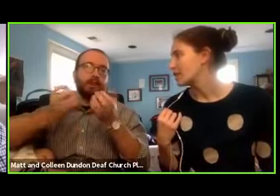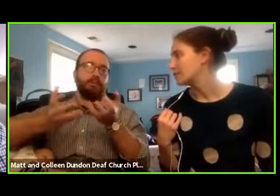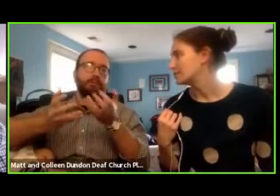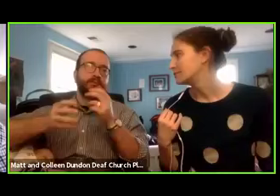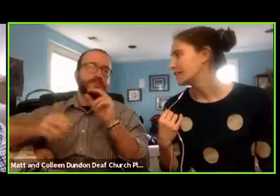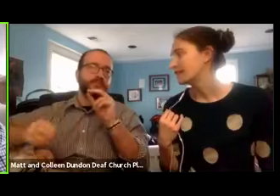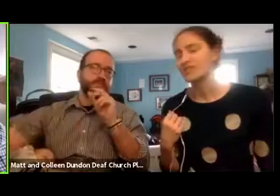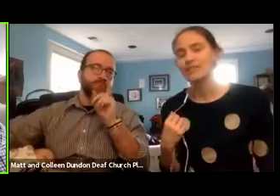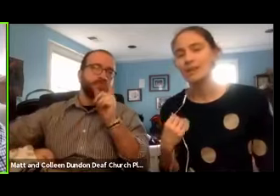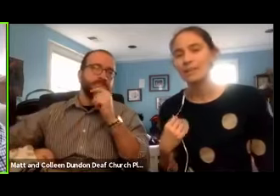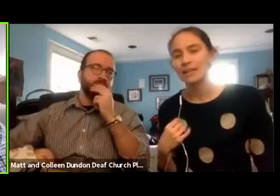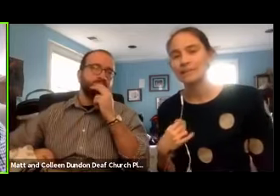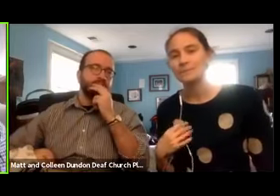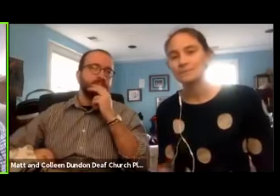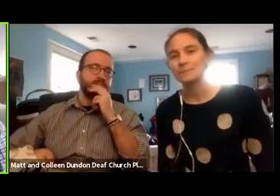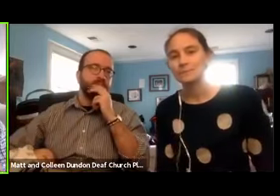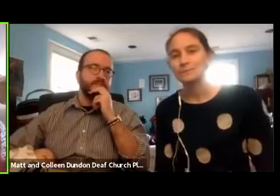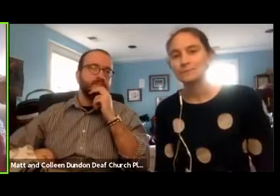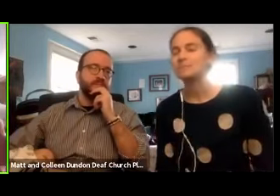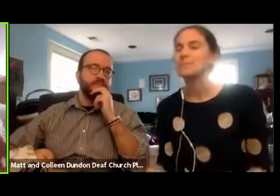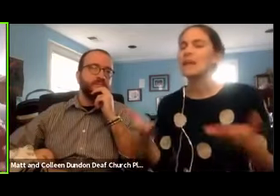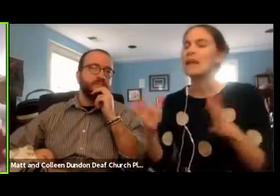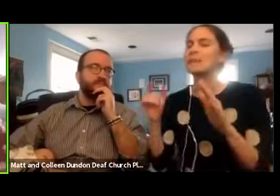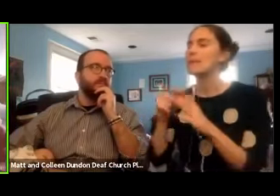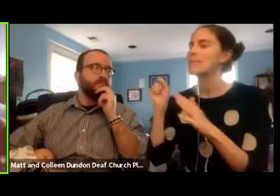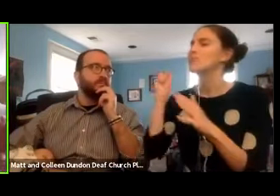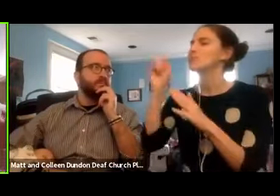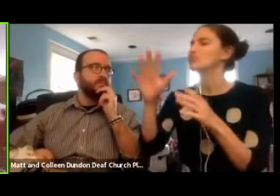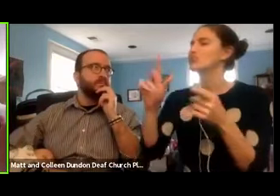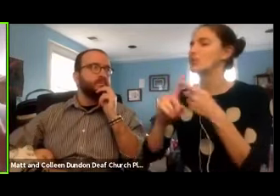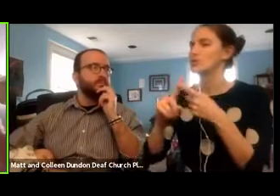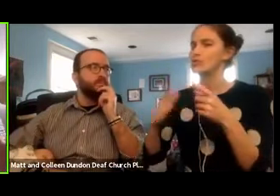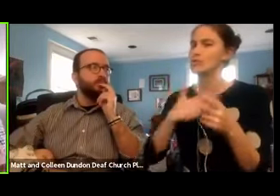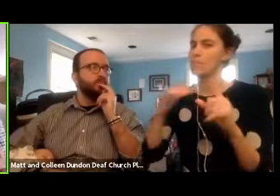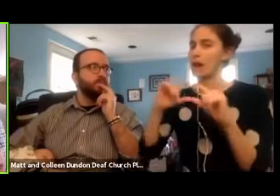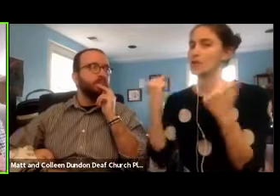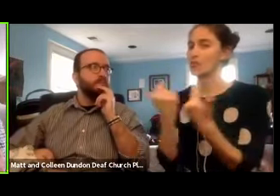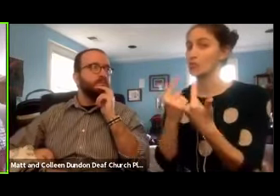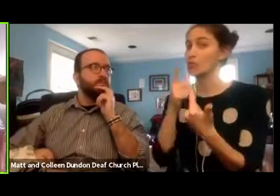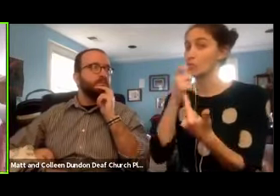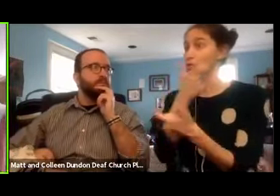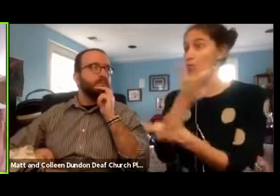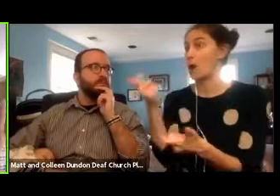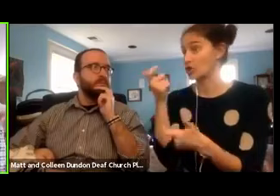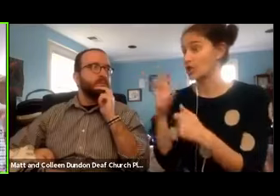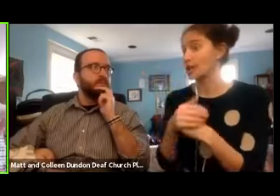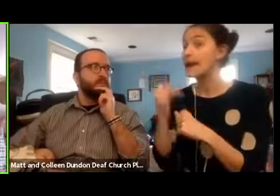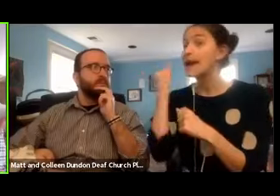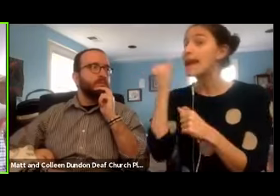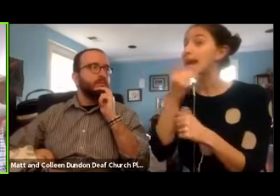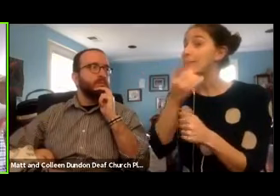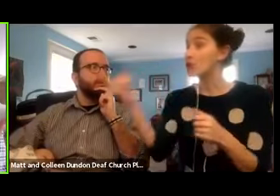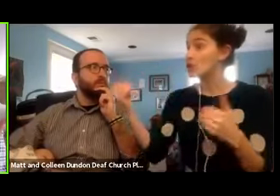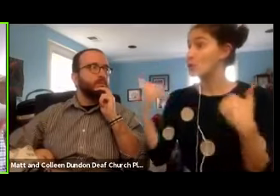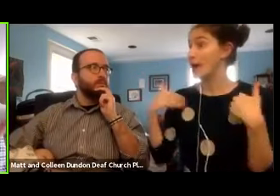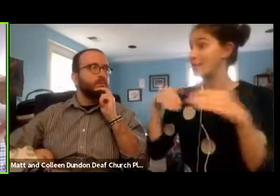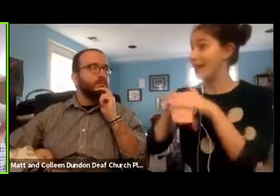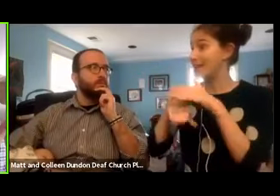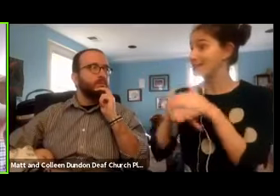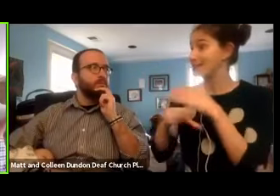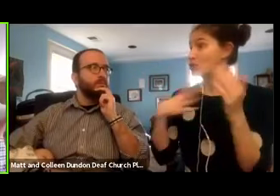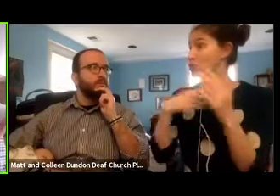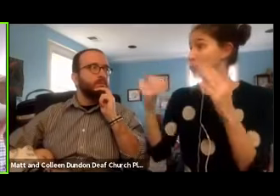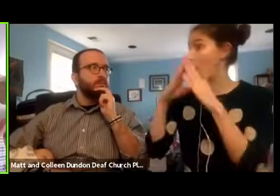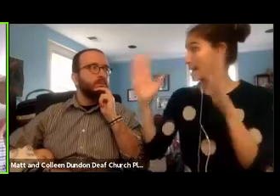So, um, well, let me put this out to my group who's watching. If you have access to the White House